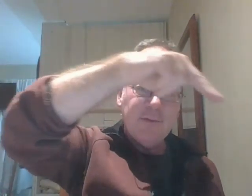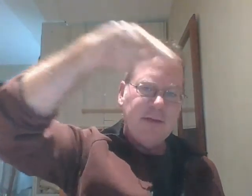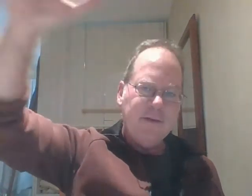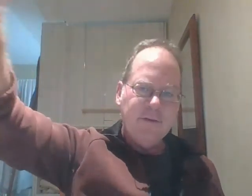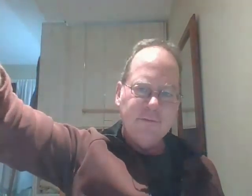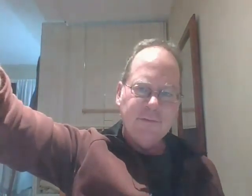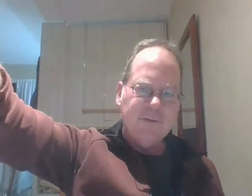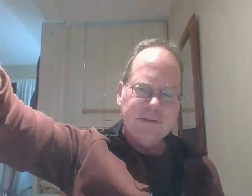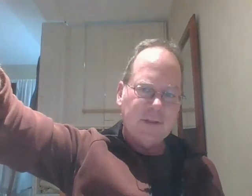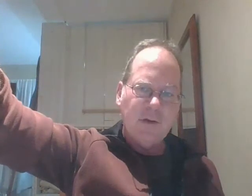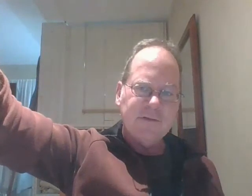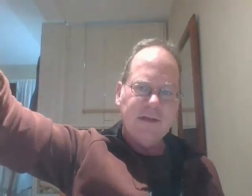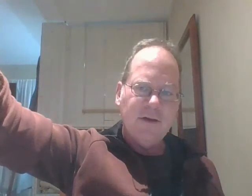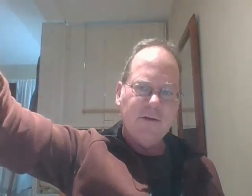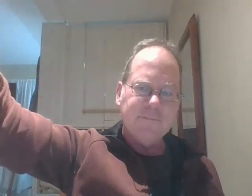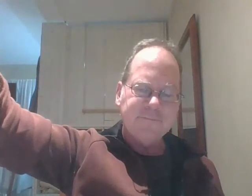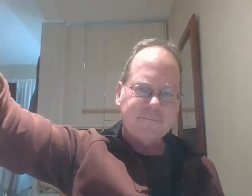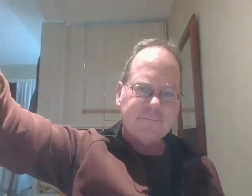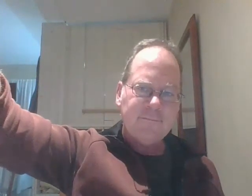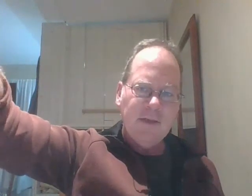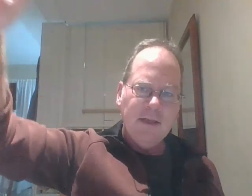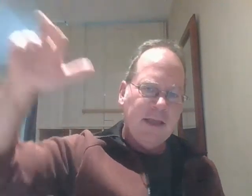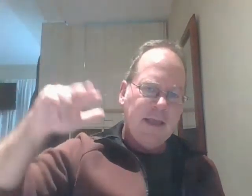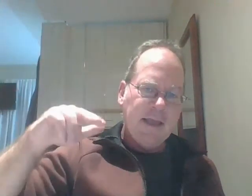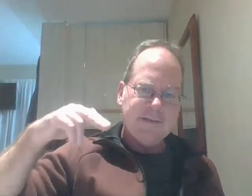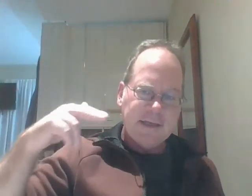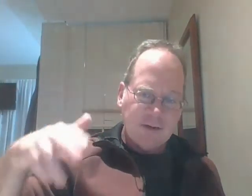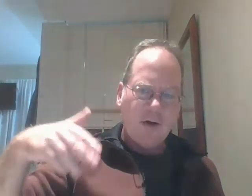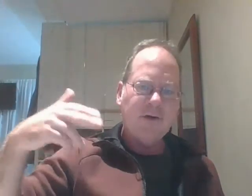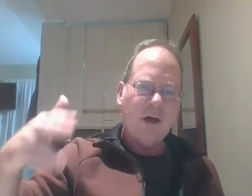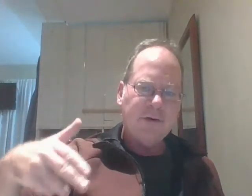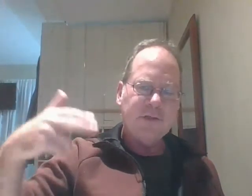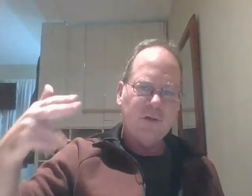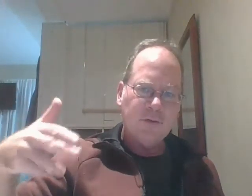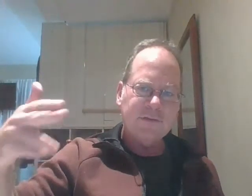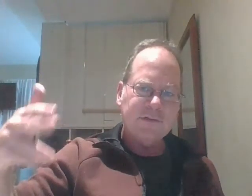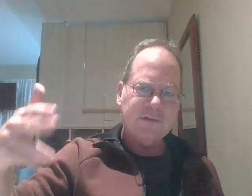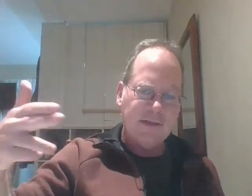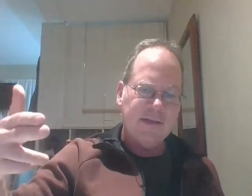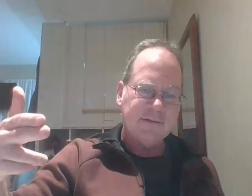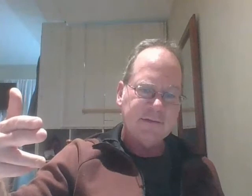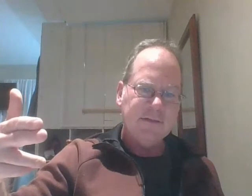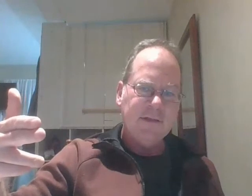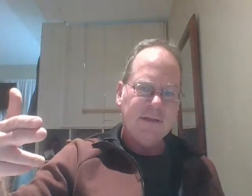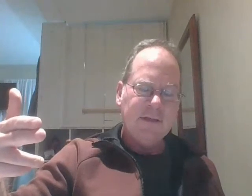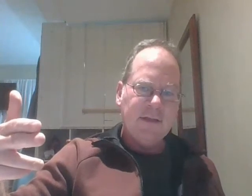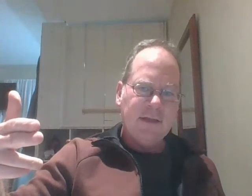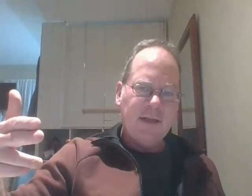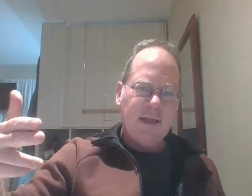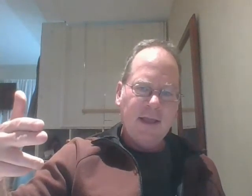you use it somewhere else they know and it's getting harder and harder to cloak those kinds of things and